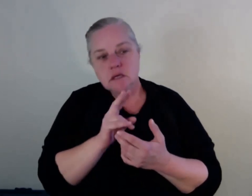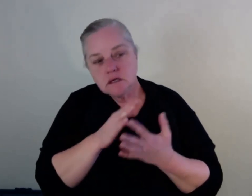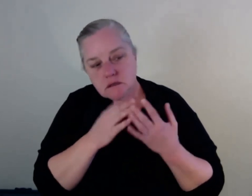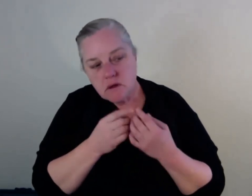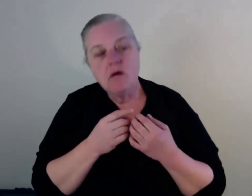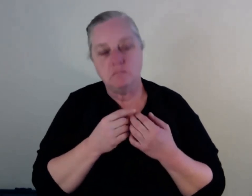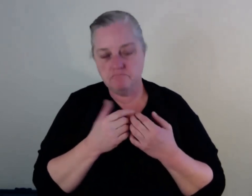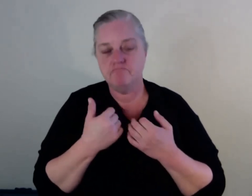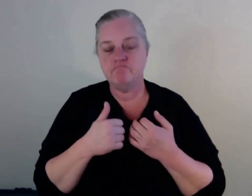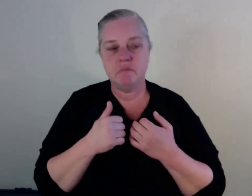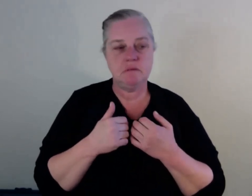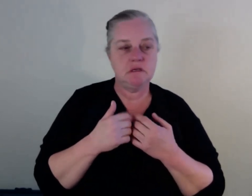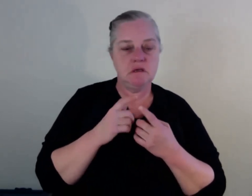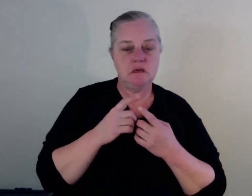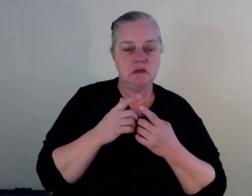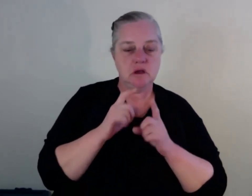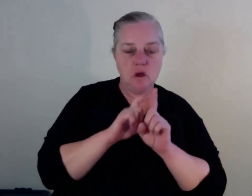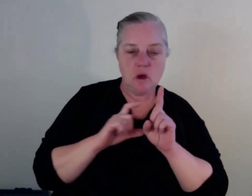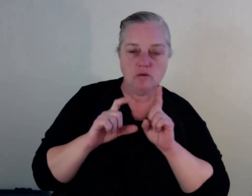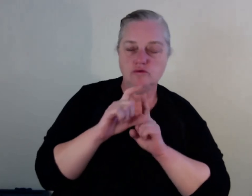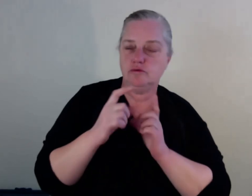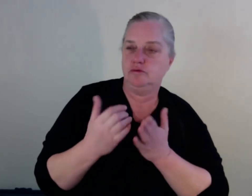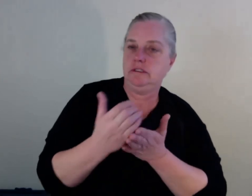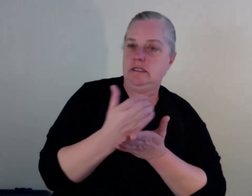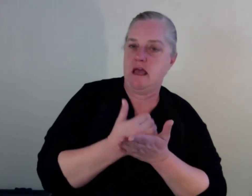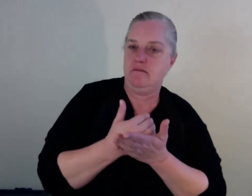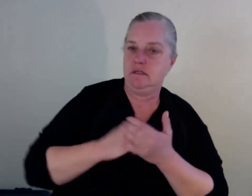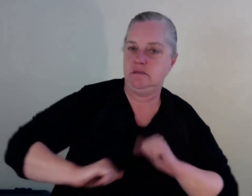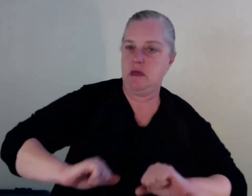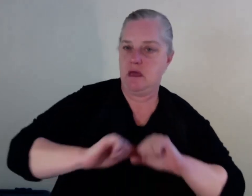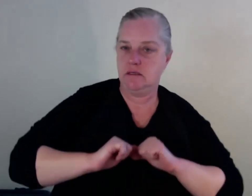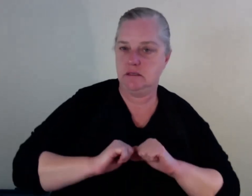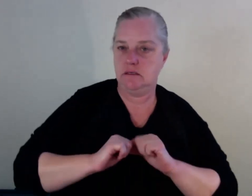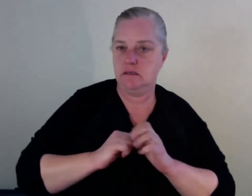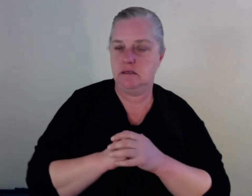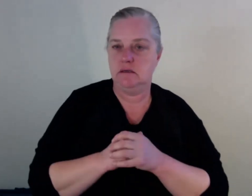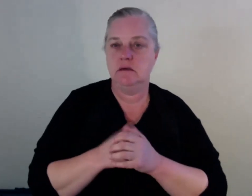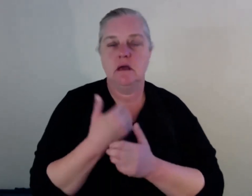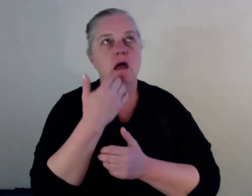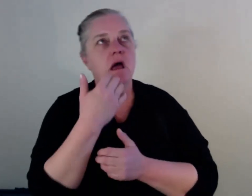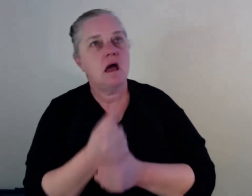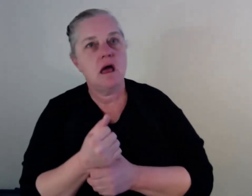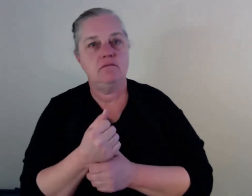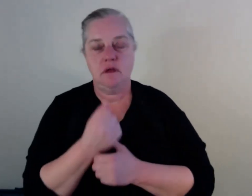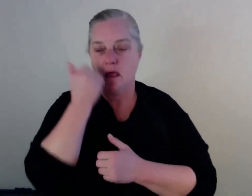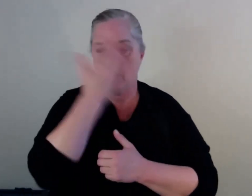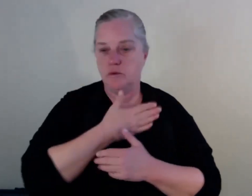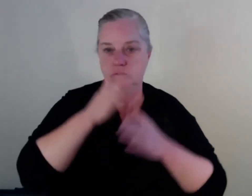something that could set the tone and definitely having Aboriginal and Torres Strait Islander staff that if requested could,